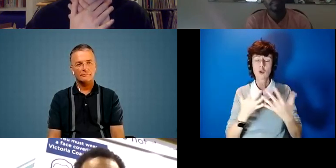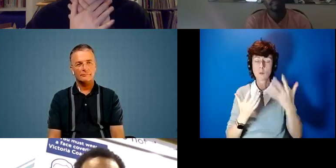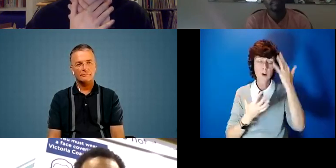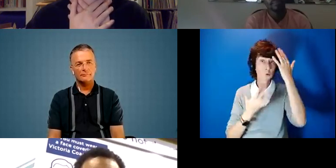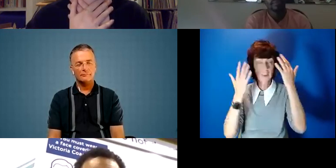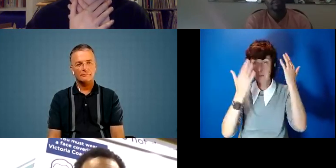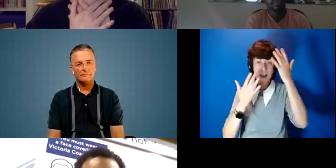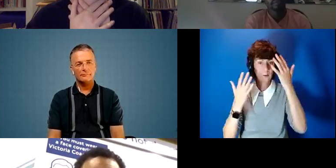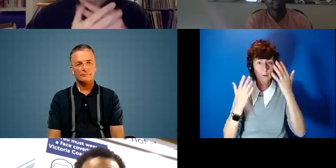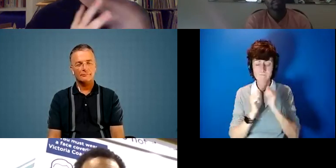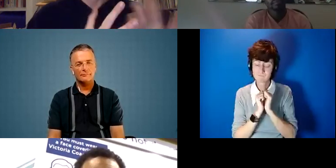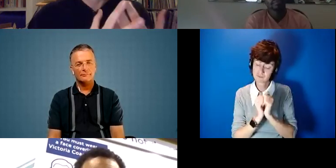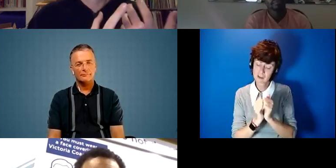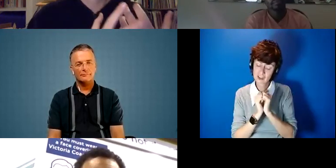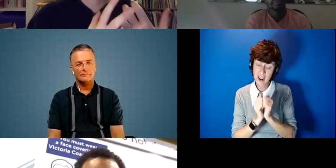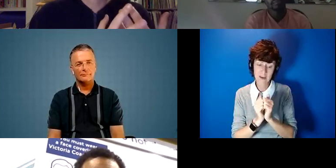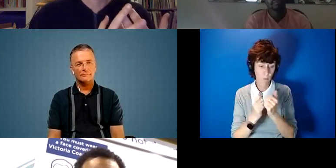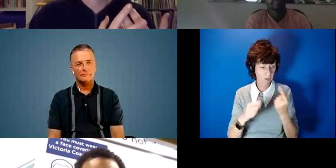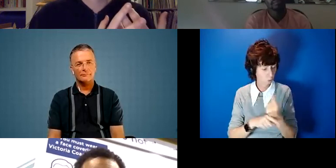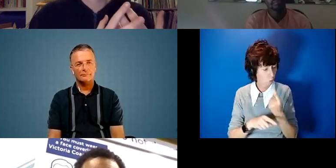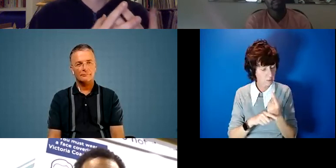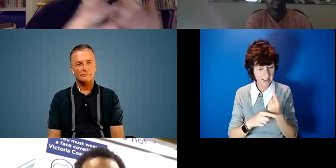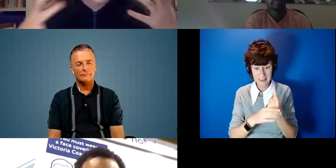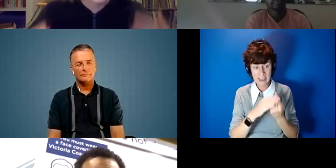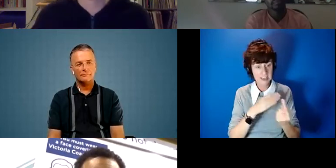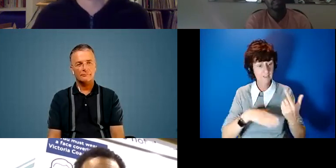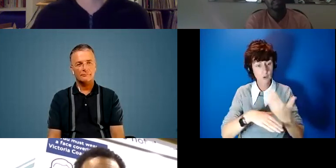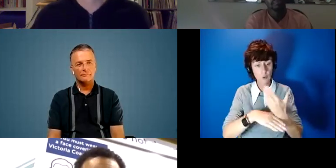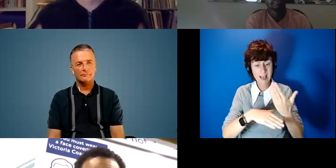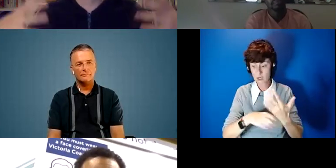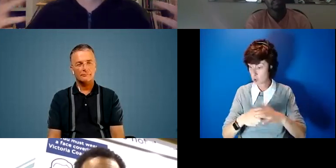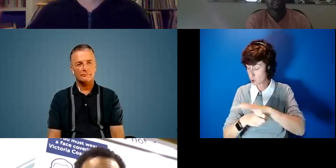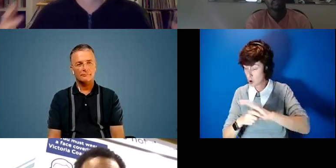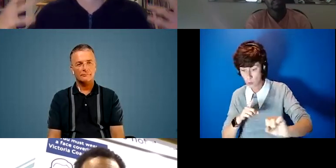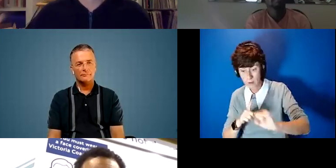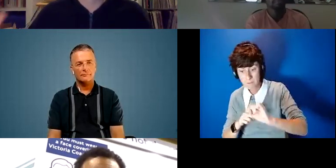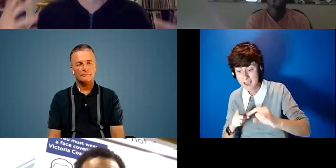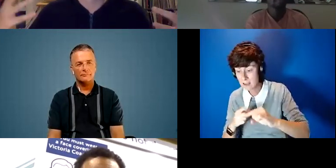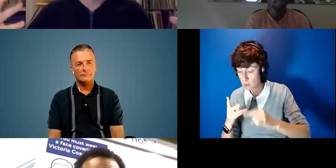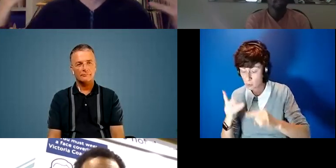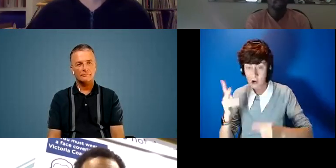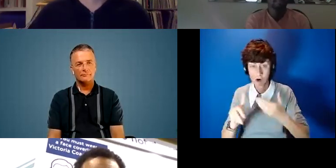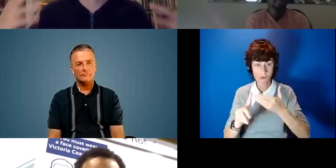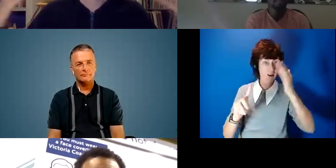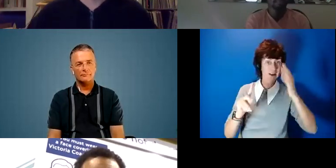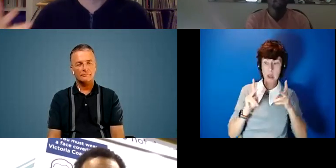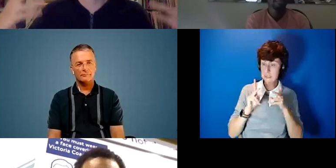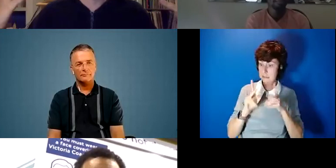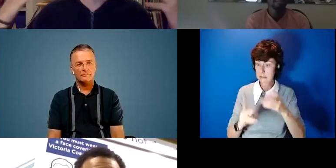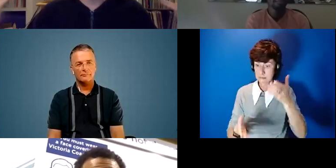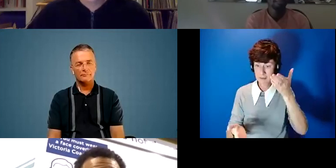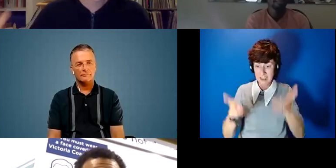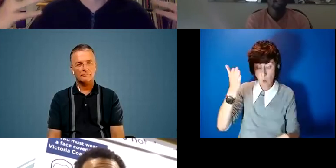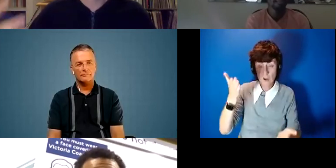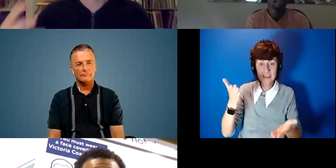really appreciated how it moved from you know individual action to local impact to also recognizing the systemic inequalities and histories